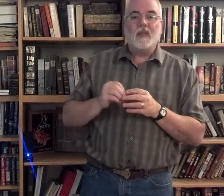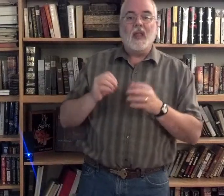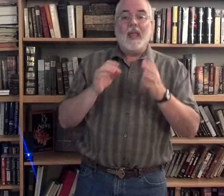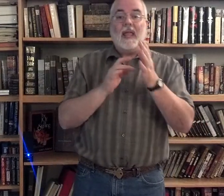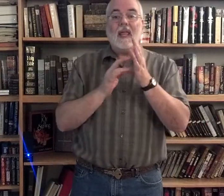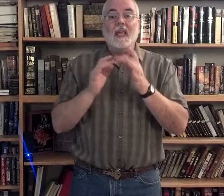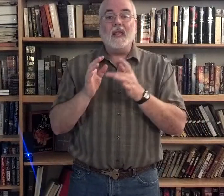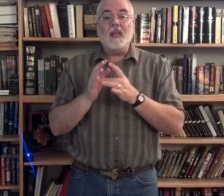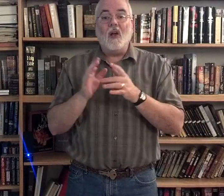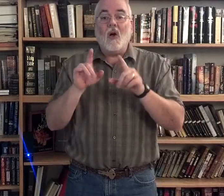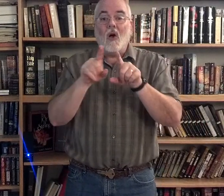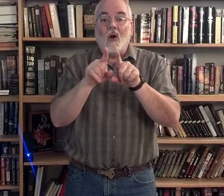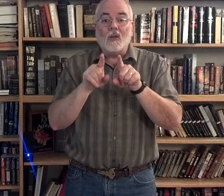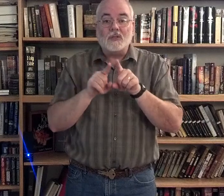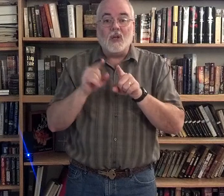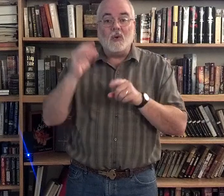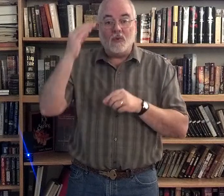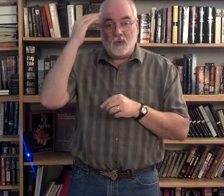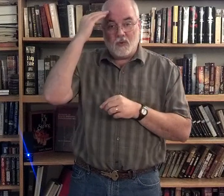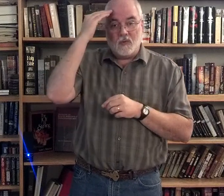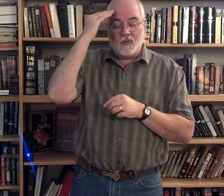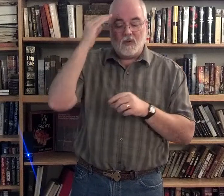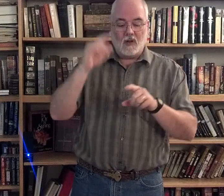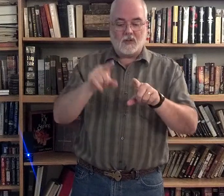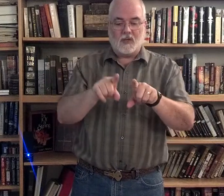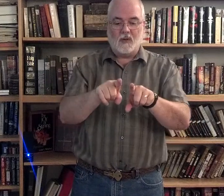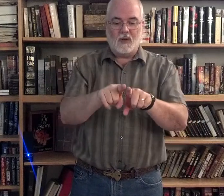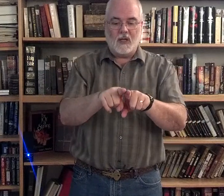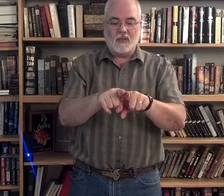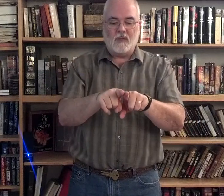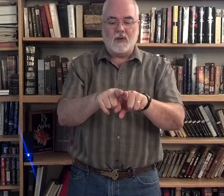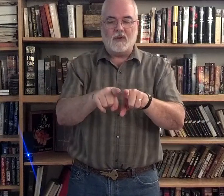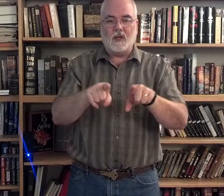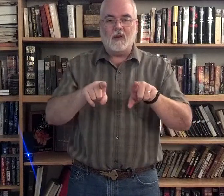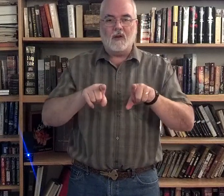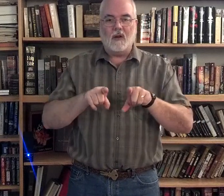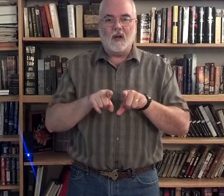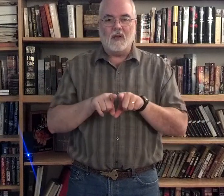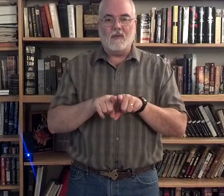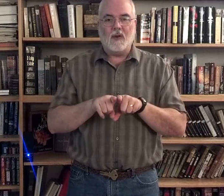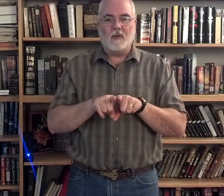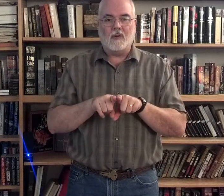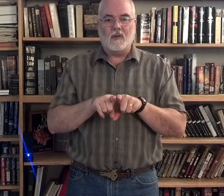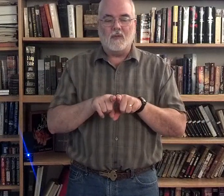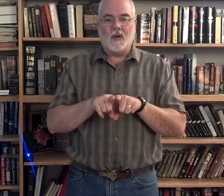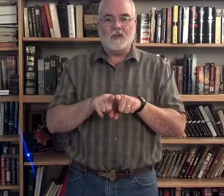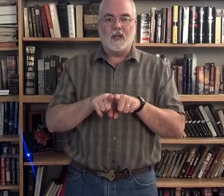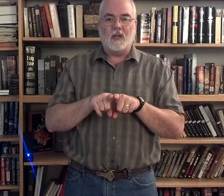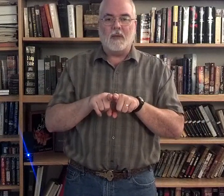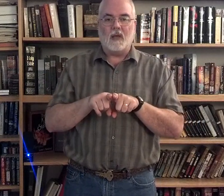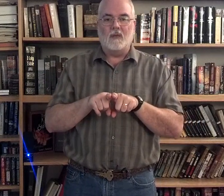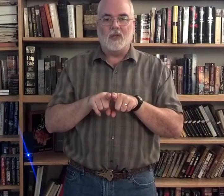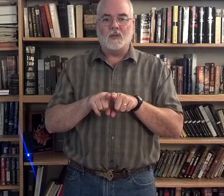He also knew, also, his fingers here, and then two fingers together, back over this way.